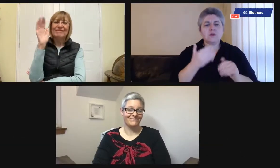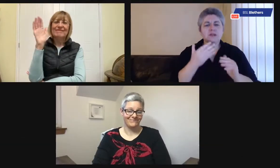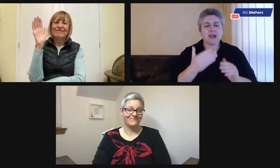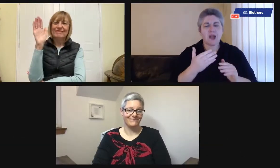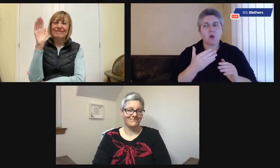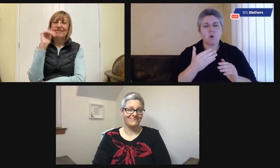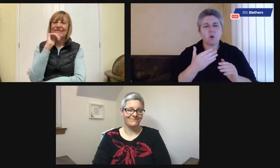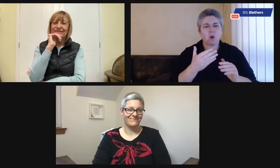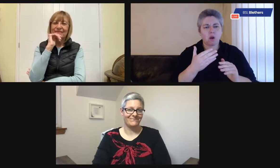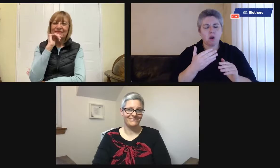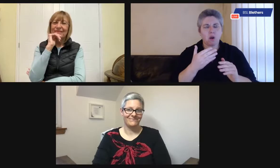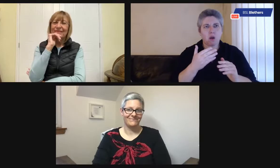question, Andrew.